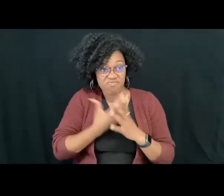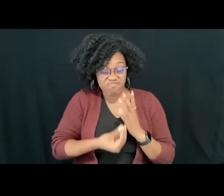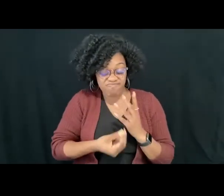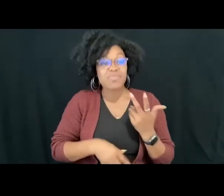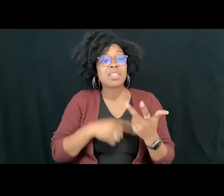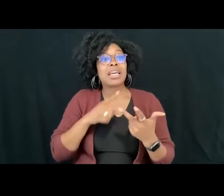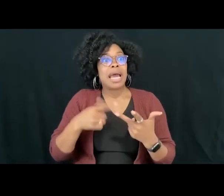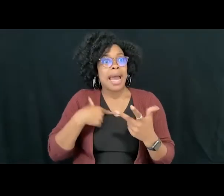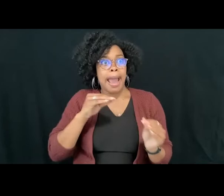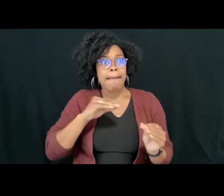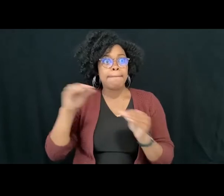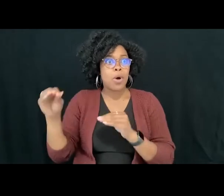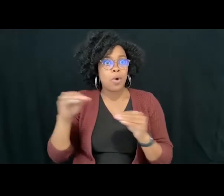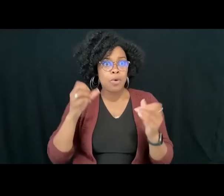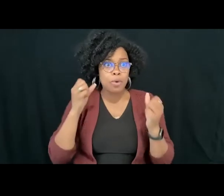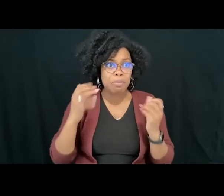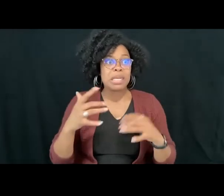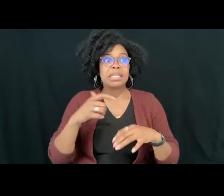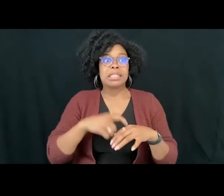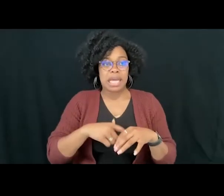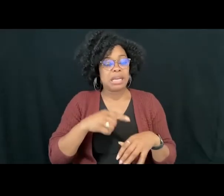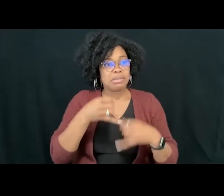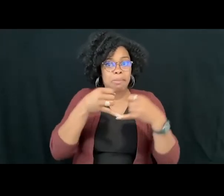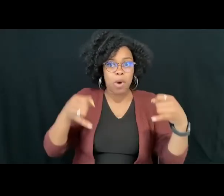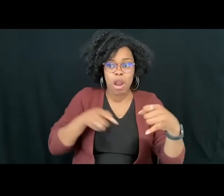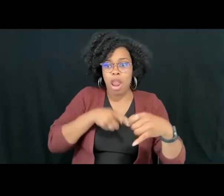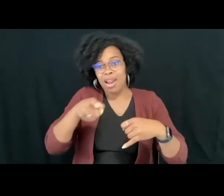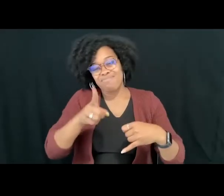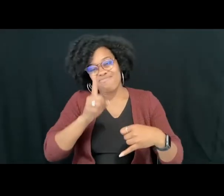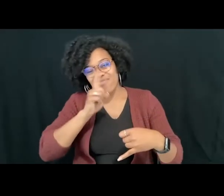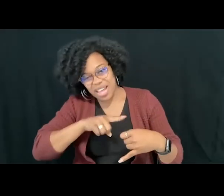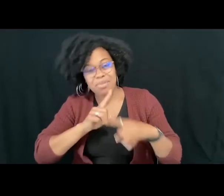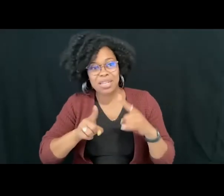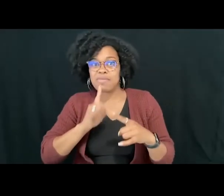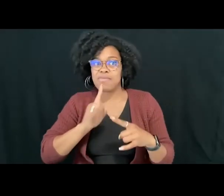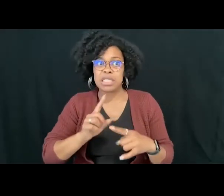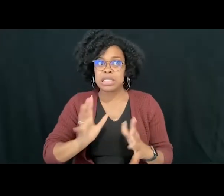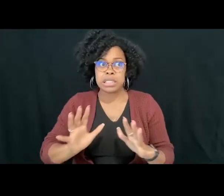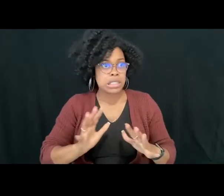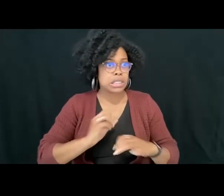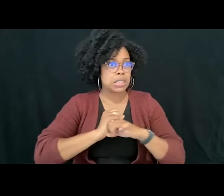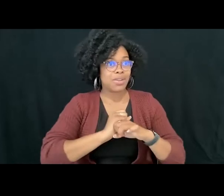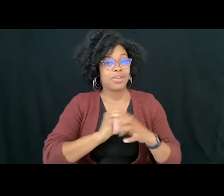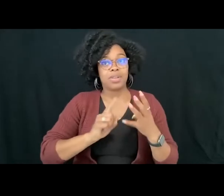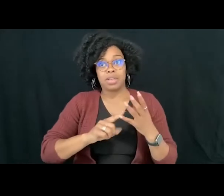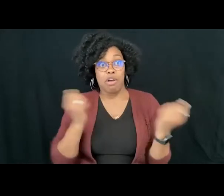are fake, but heavily policed. And then we all started living through a pandemic. So, it's been a lot for